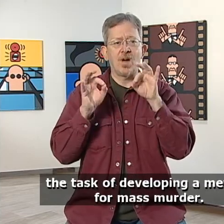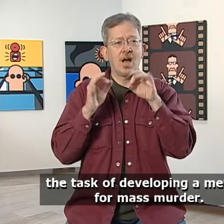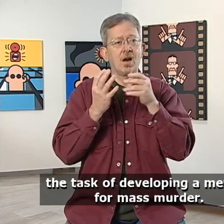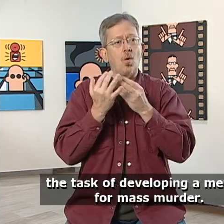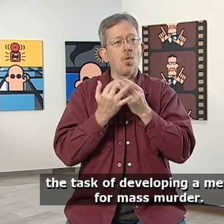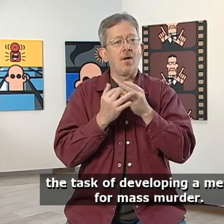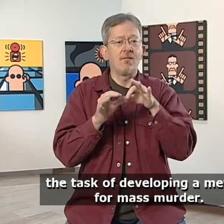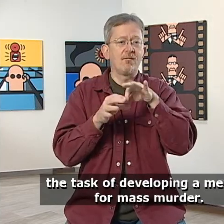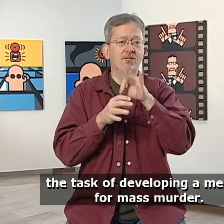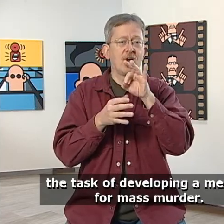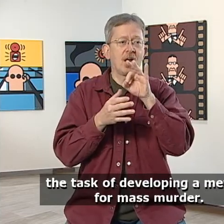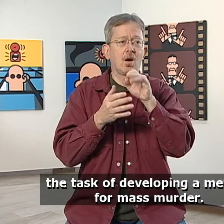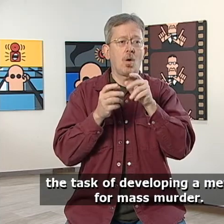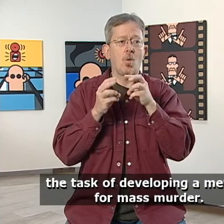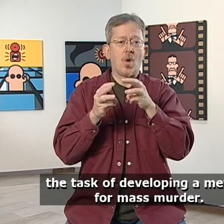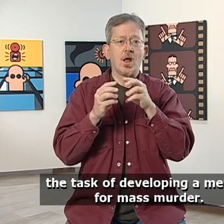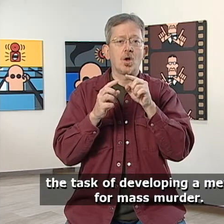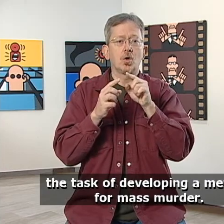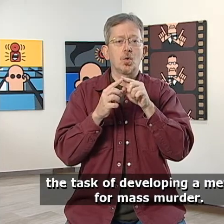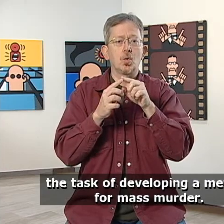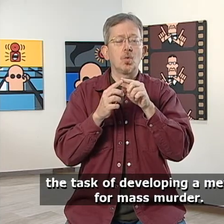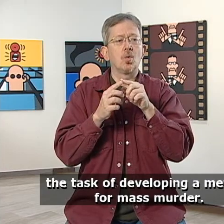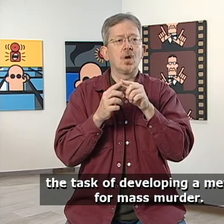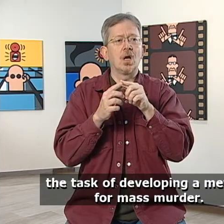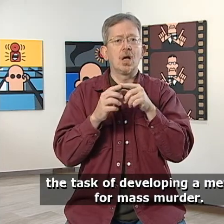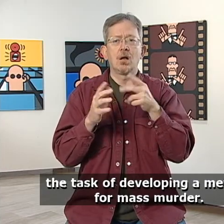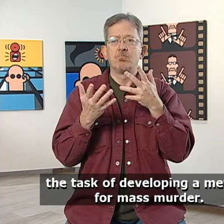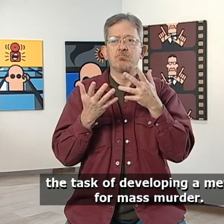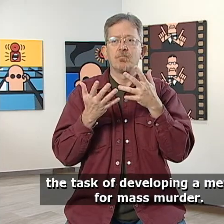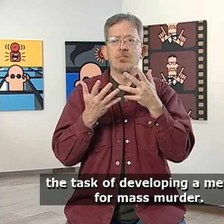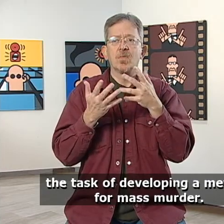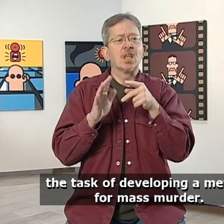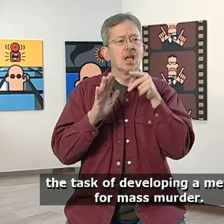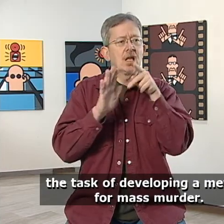task of developing a method for mass murder.